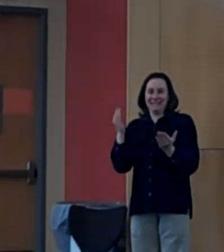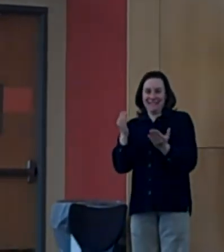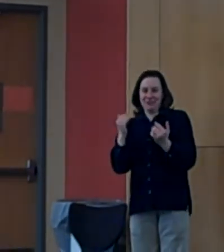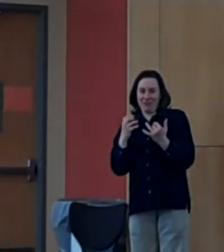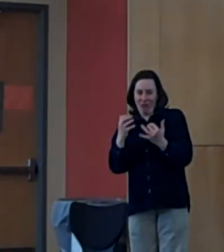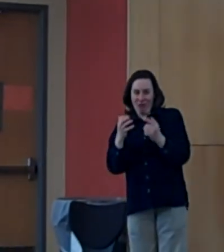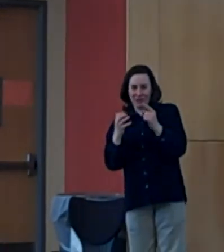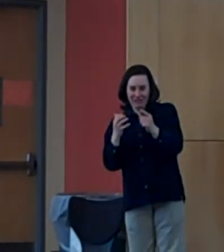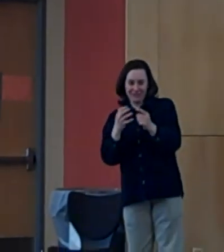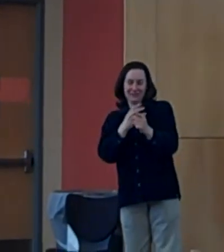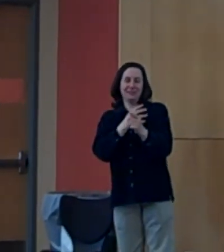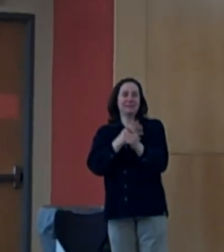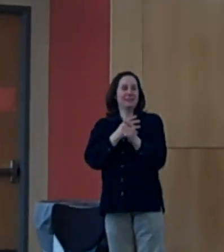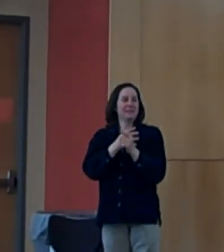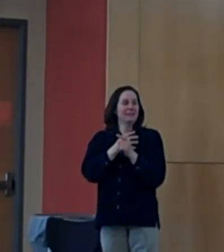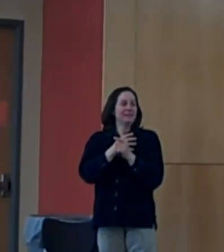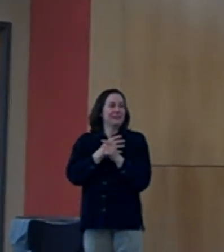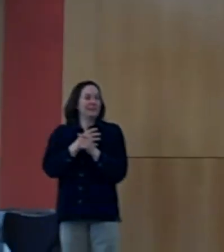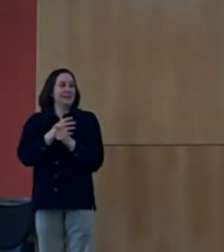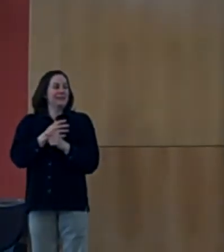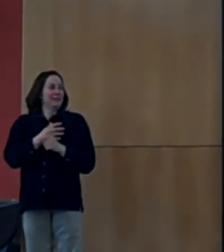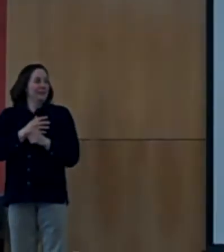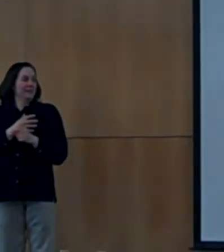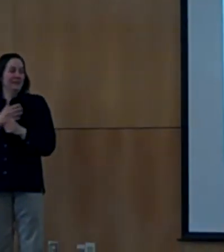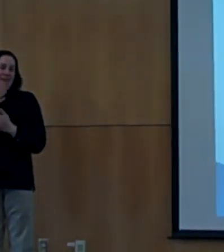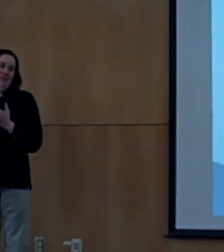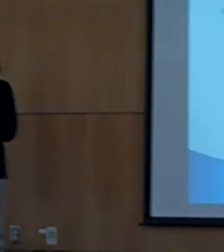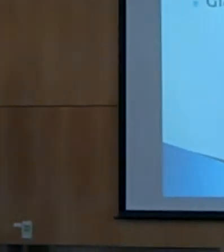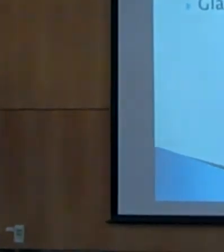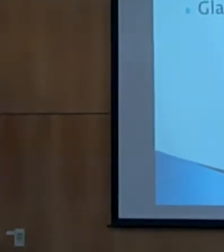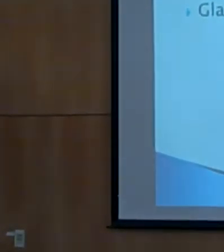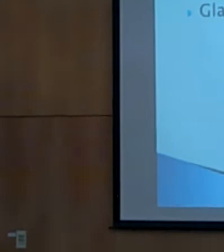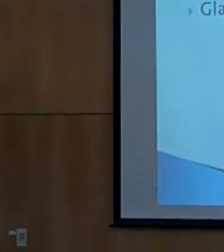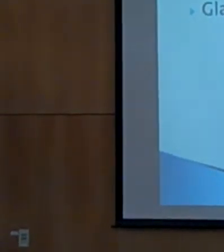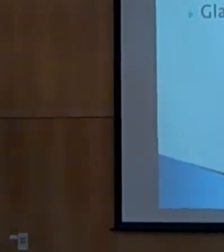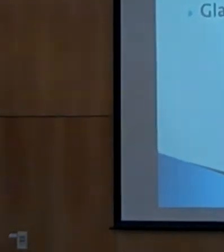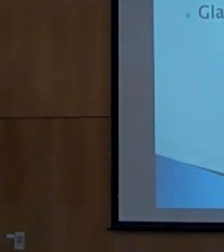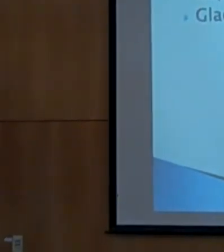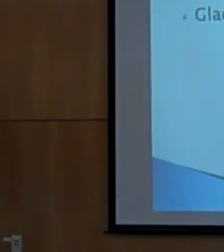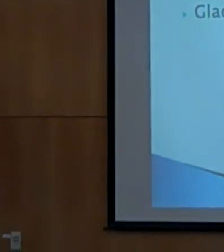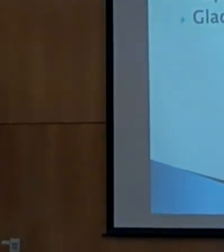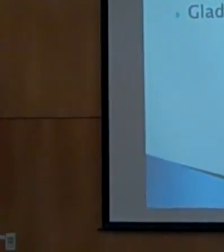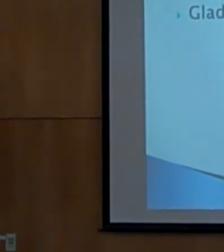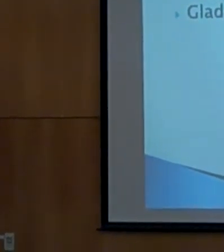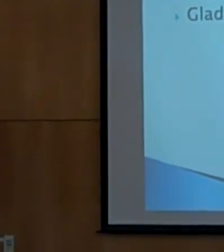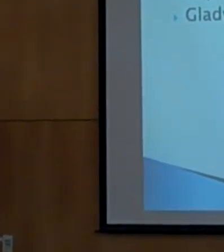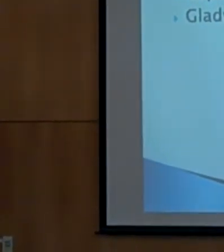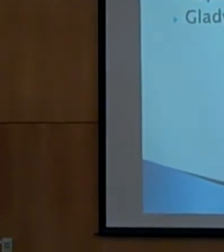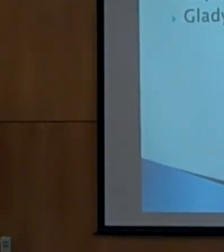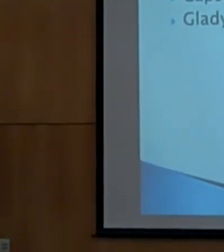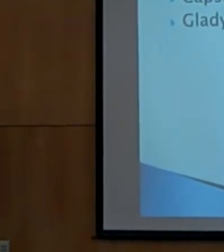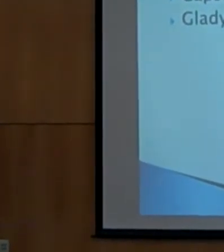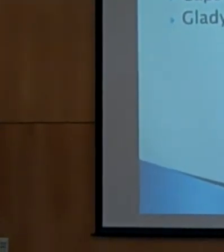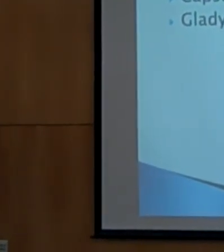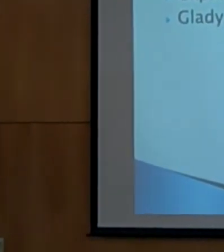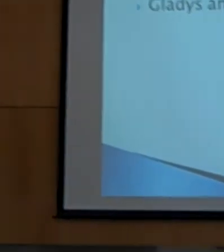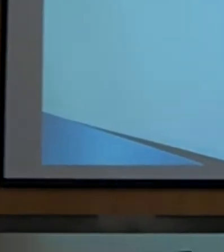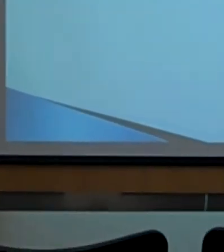I thank you so much for being my teacher and giving me all the love and moral